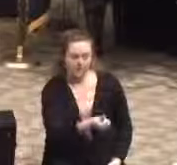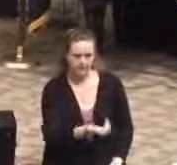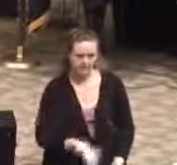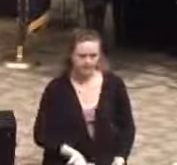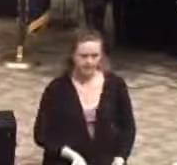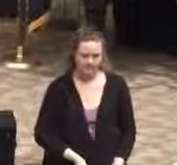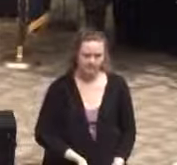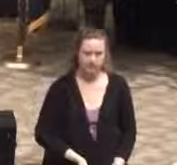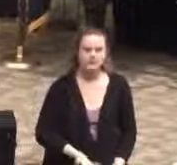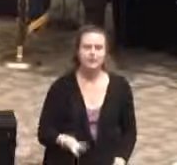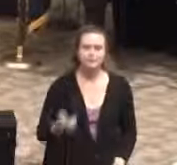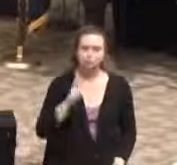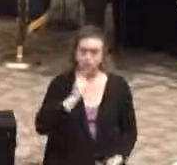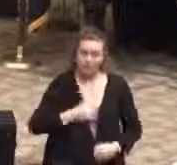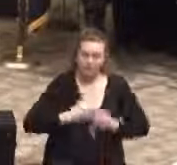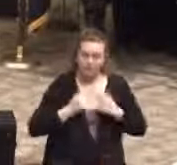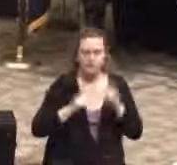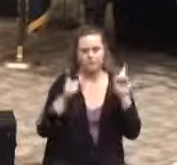so, it's not easy.